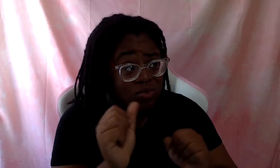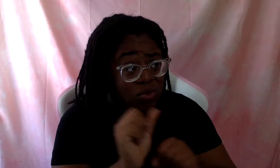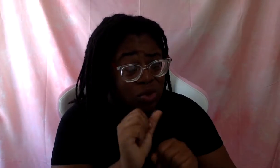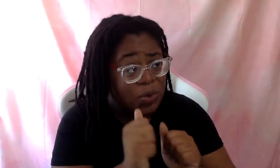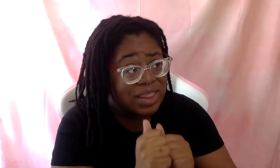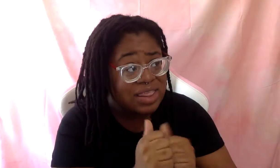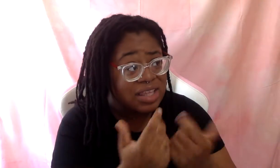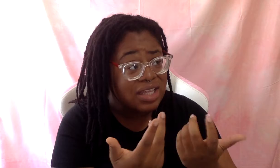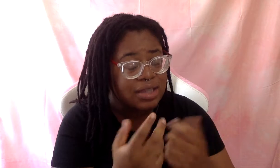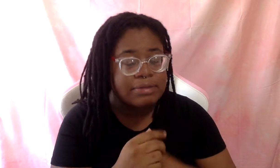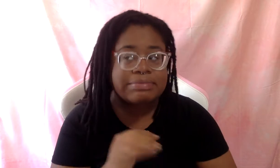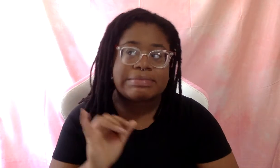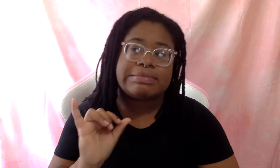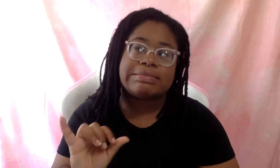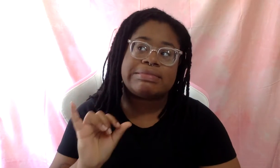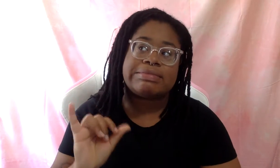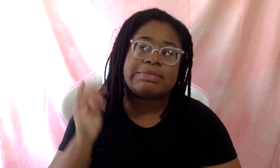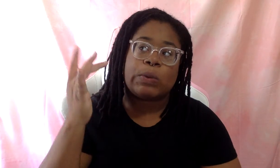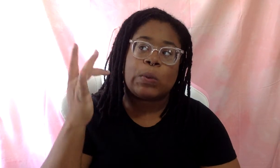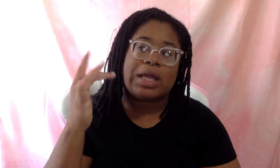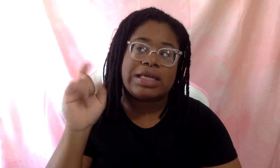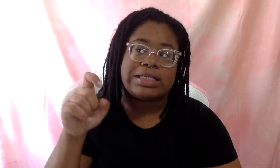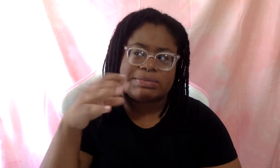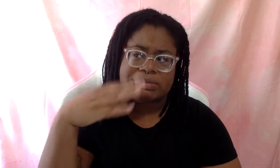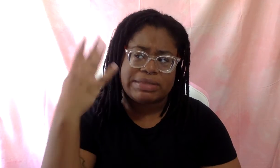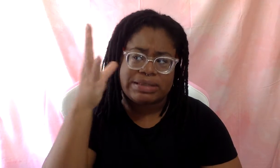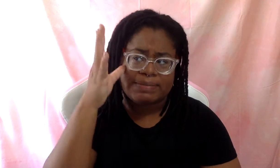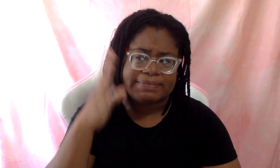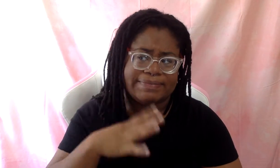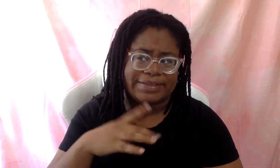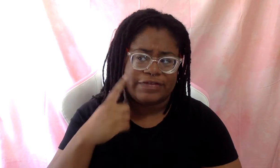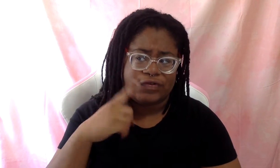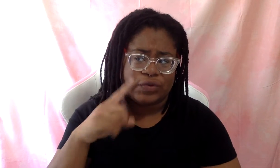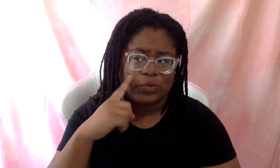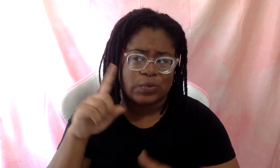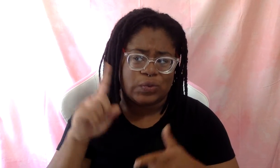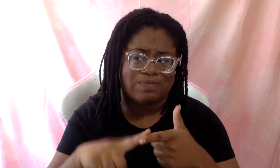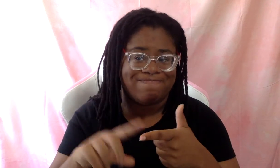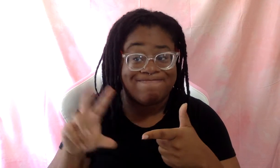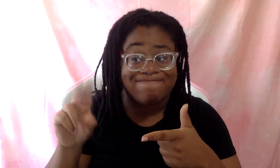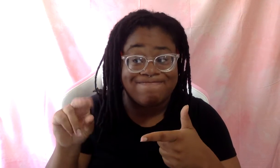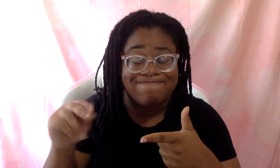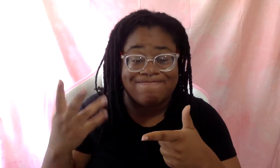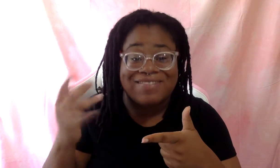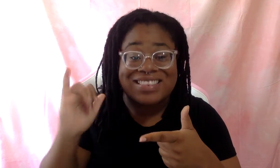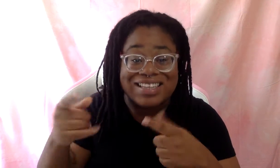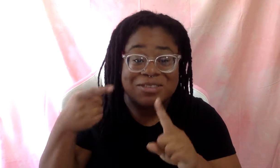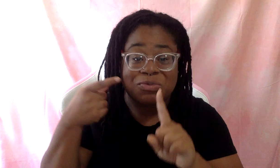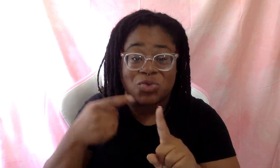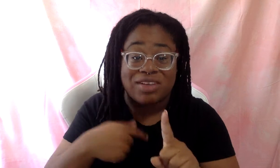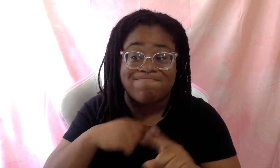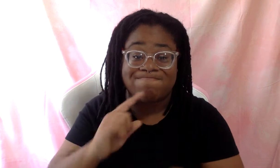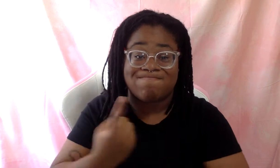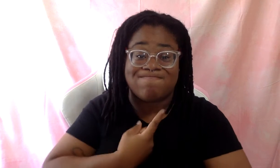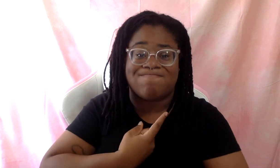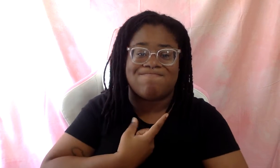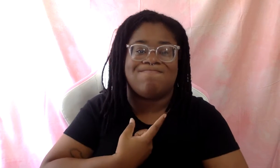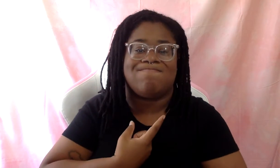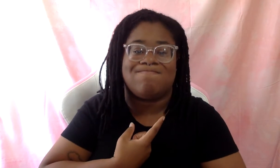I'm like, why does it need to be a black man? And two, no, that's the whole point. There's only a few of